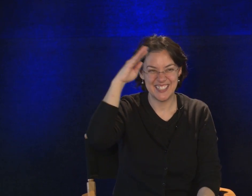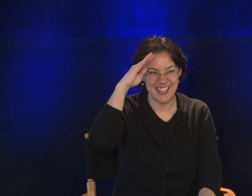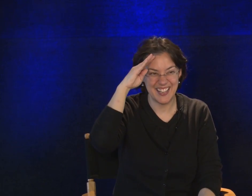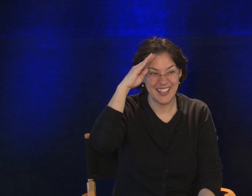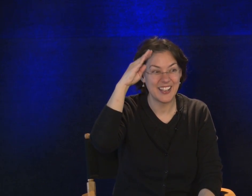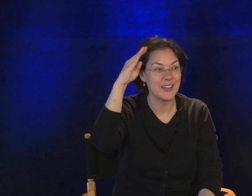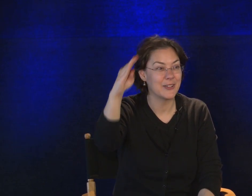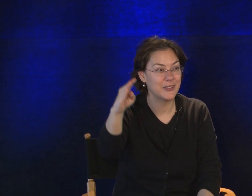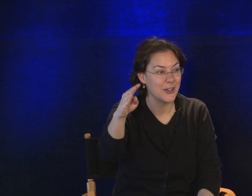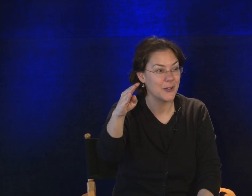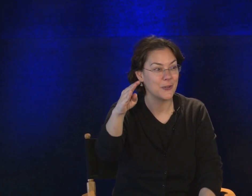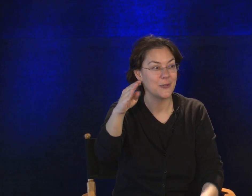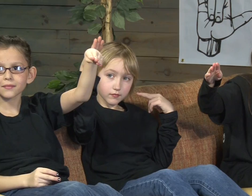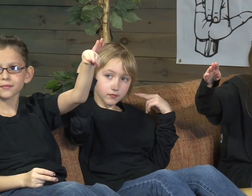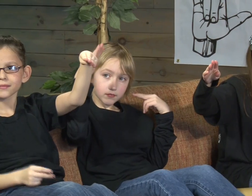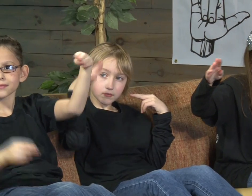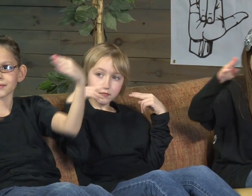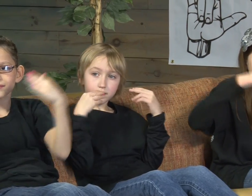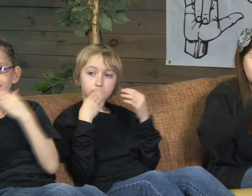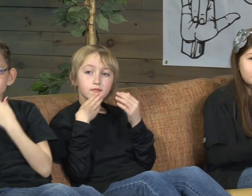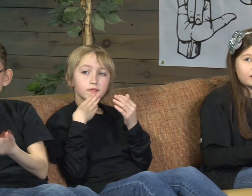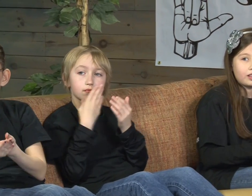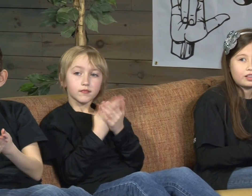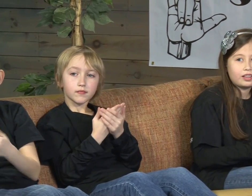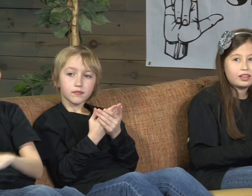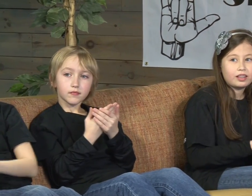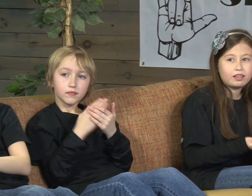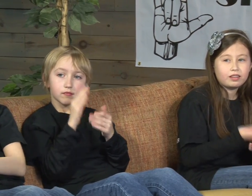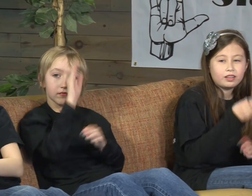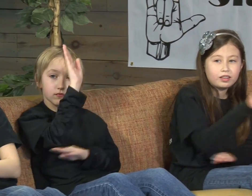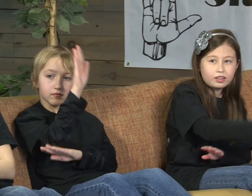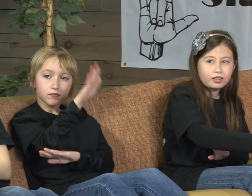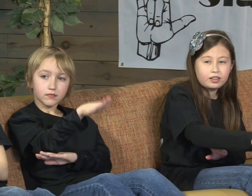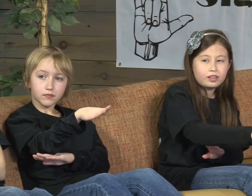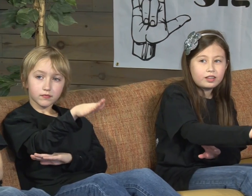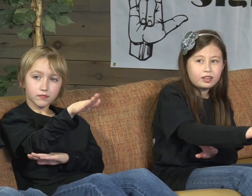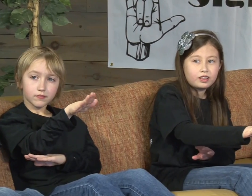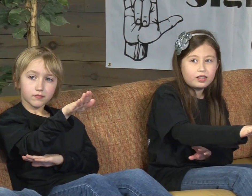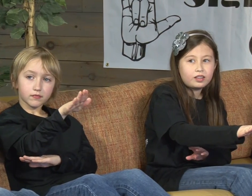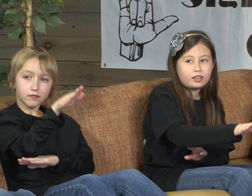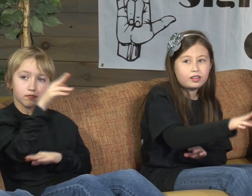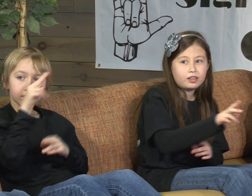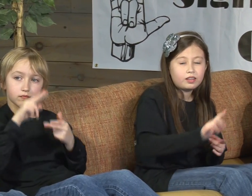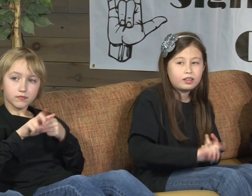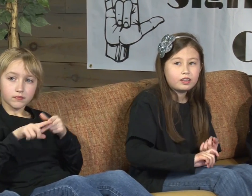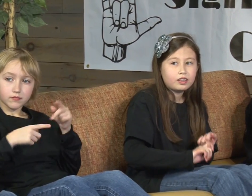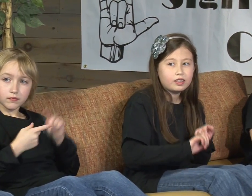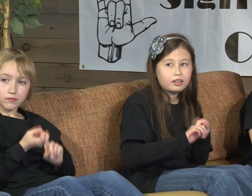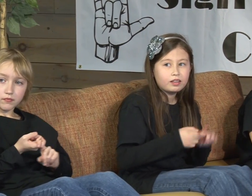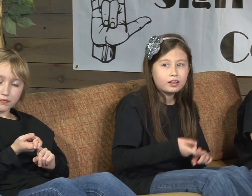say hello. Good afternoon to my friends.